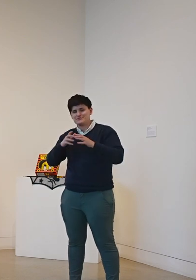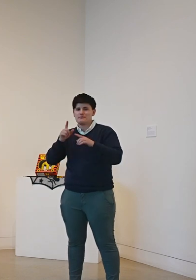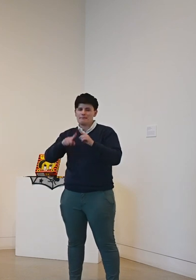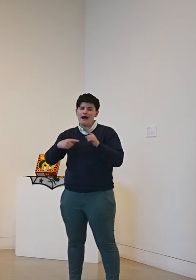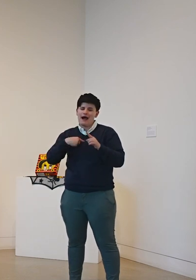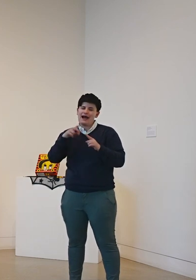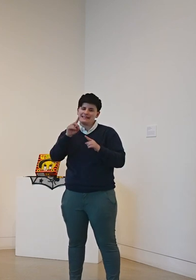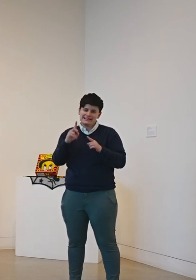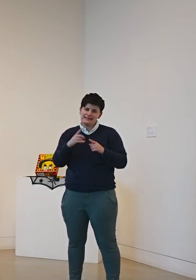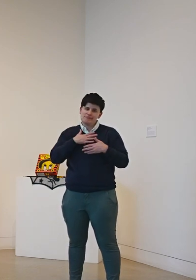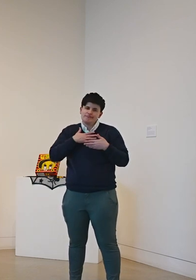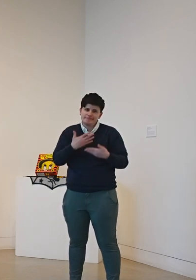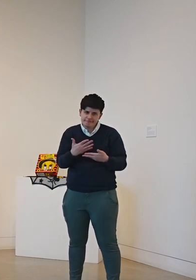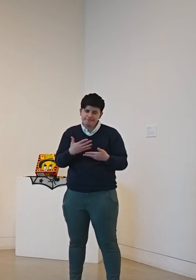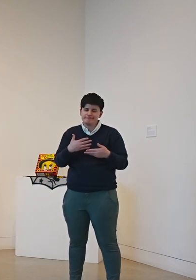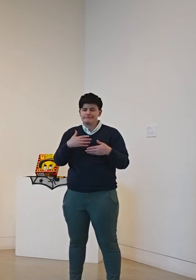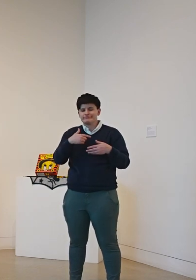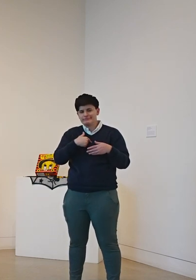But um